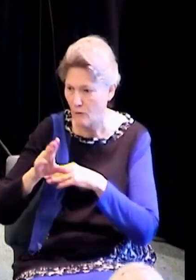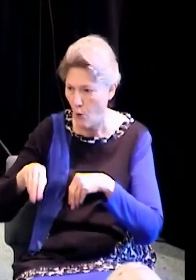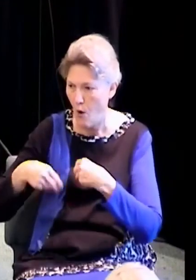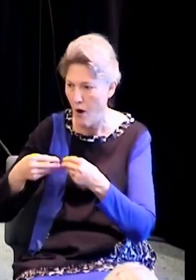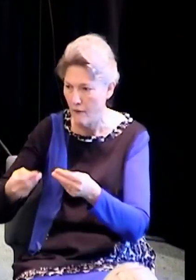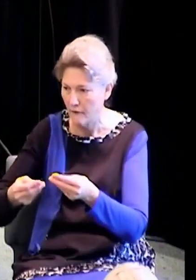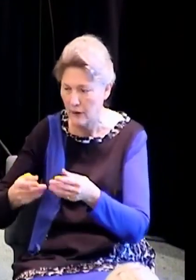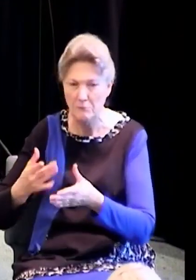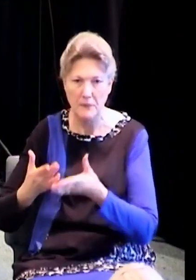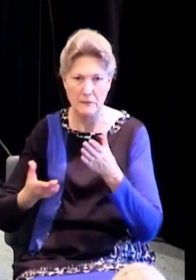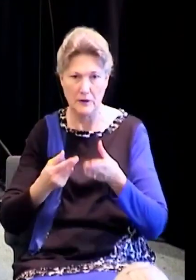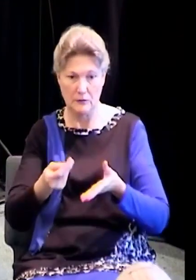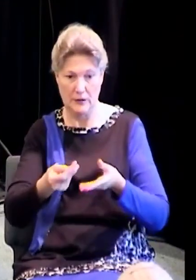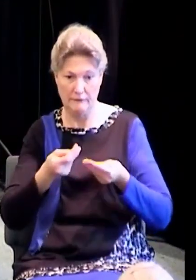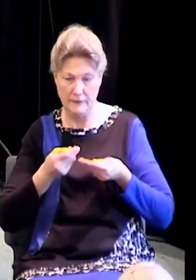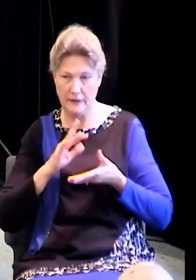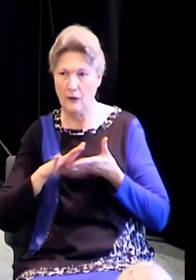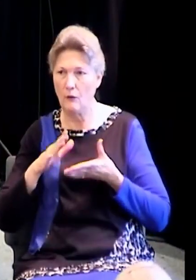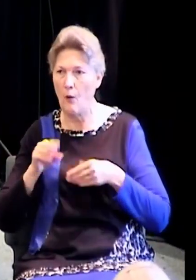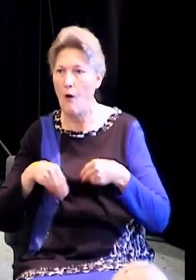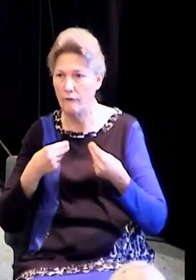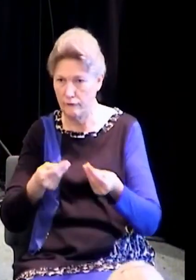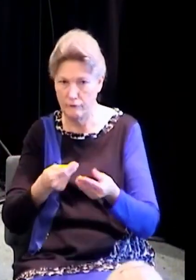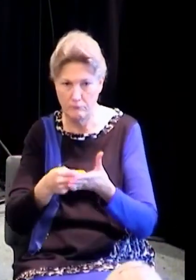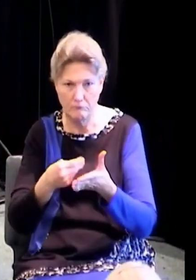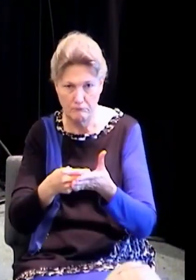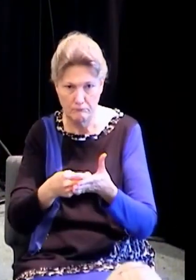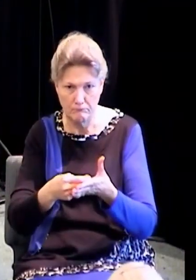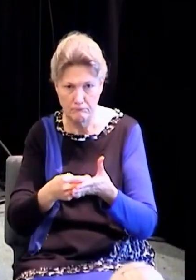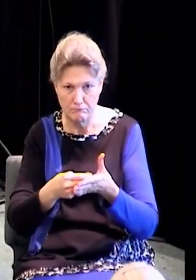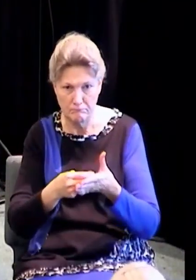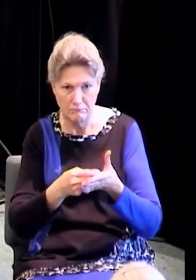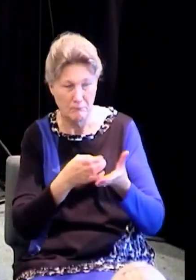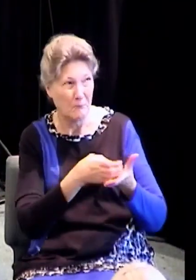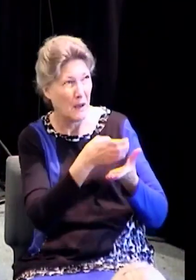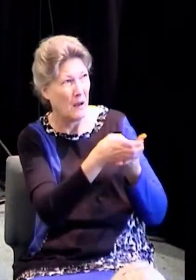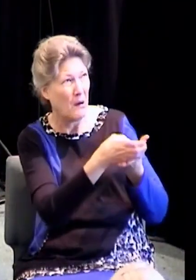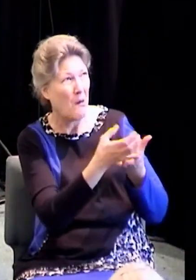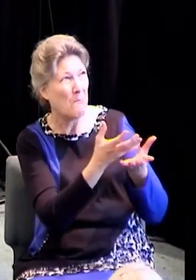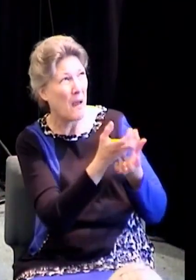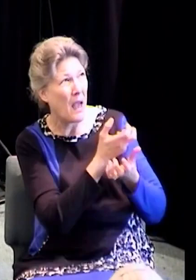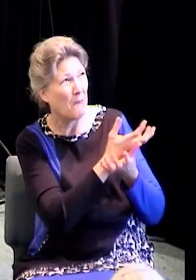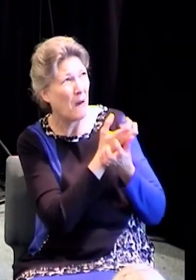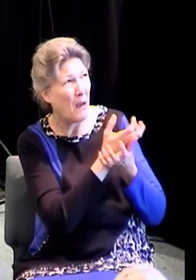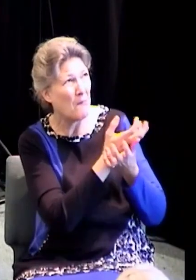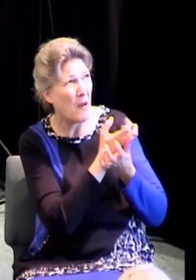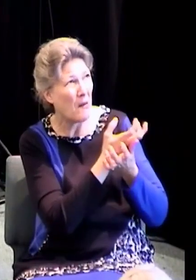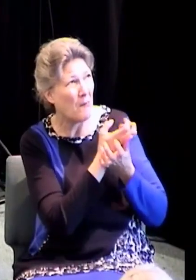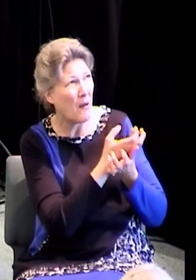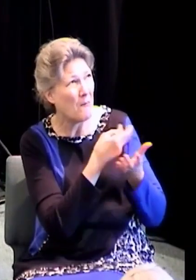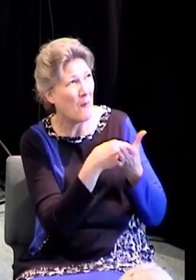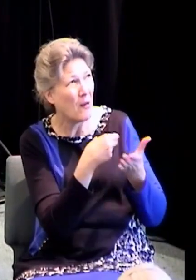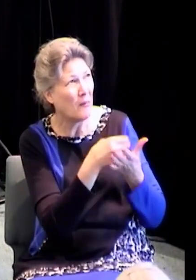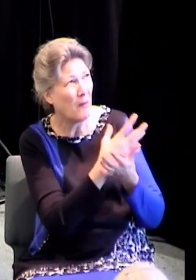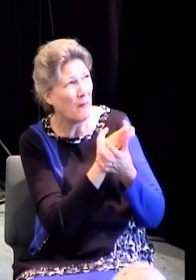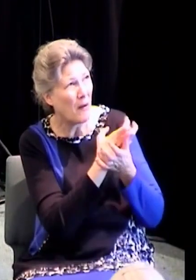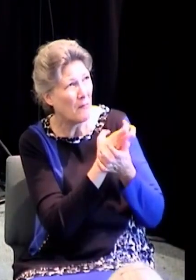coffee and a loaf of bread. It'll get me through till tomorrow. We have an expectation when we come.